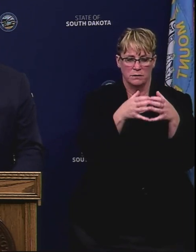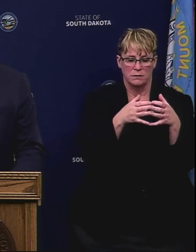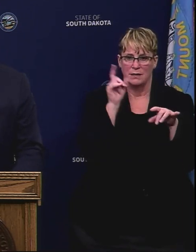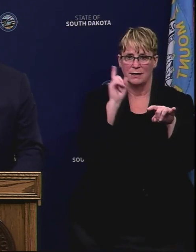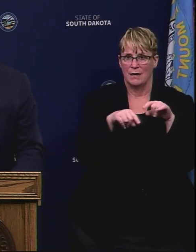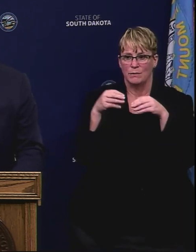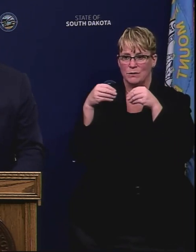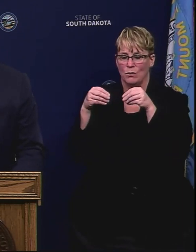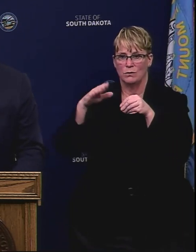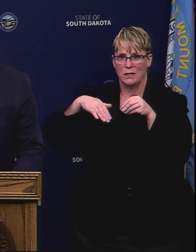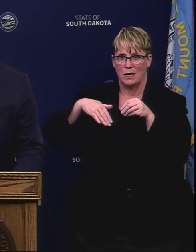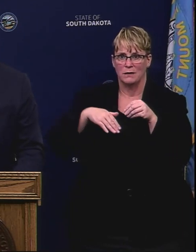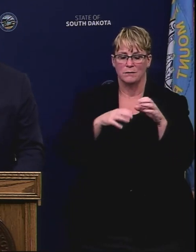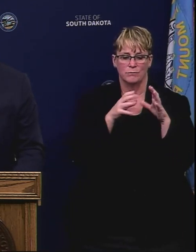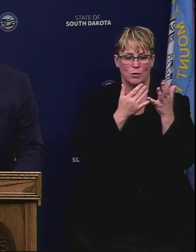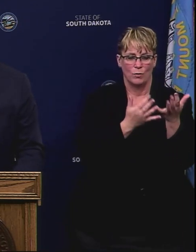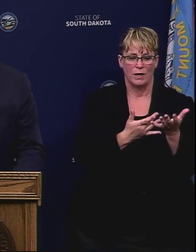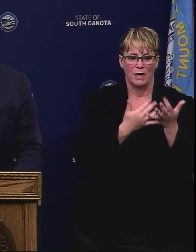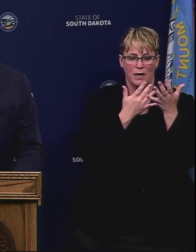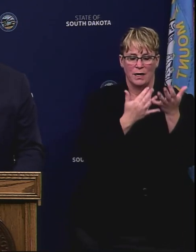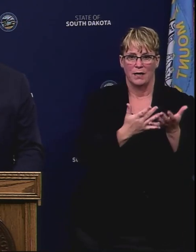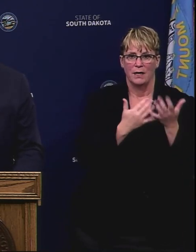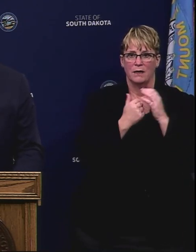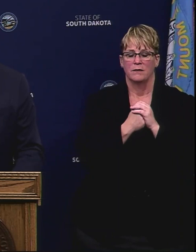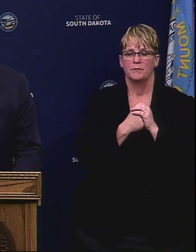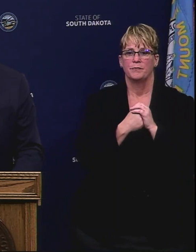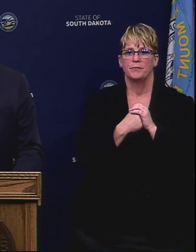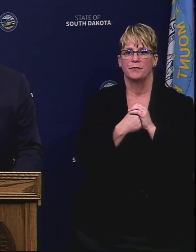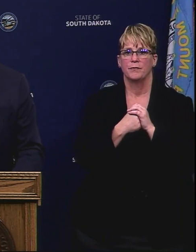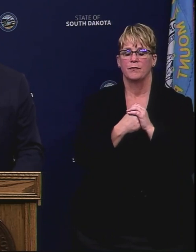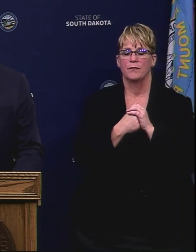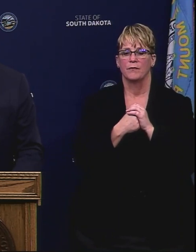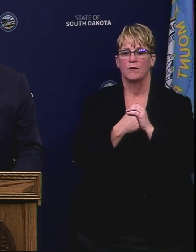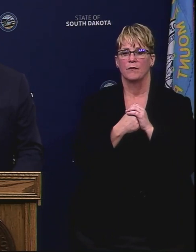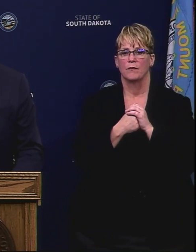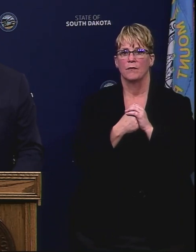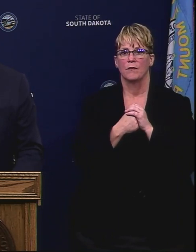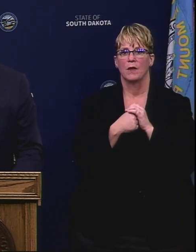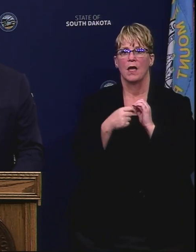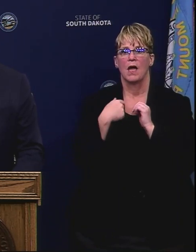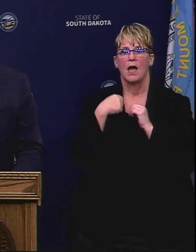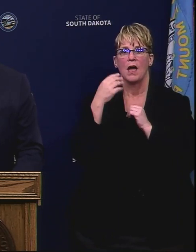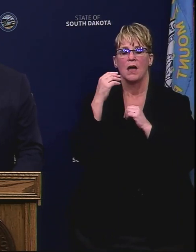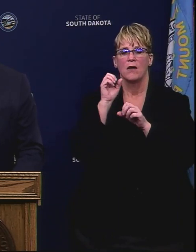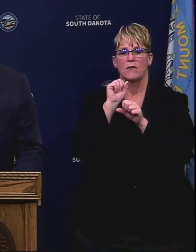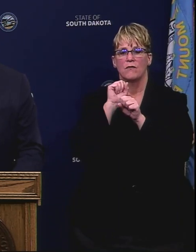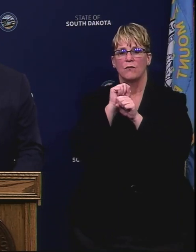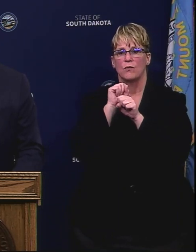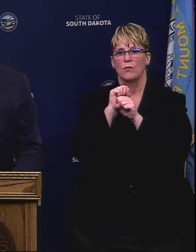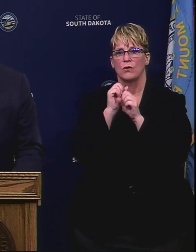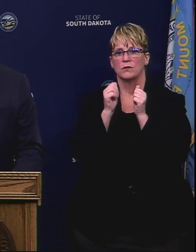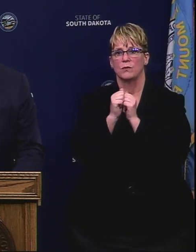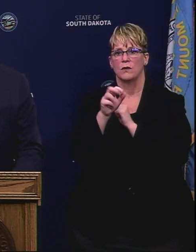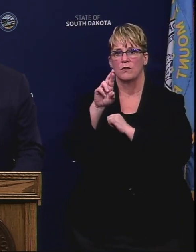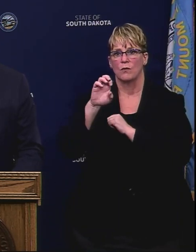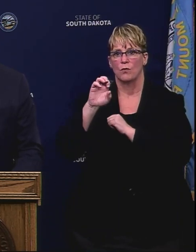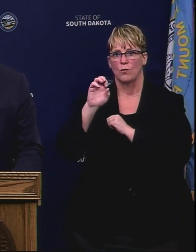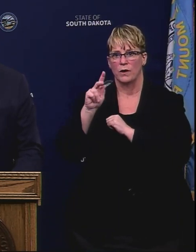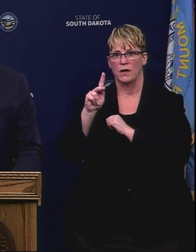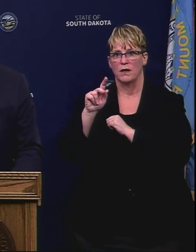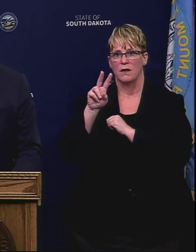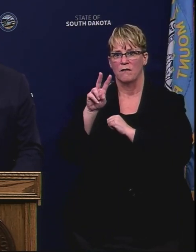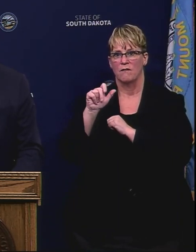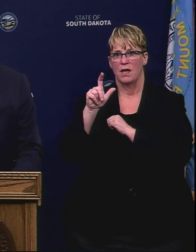as the governor mentioned the last several weeks I've worked with Rick Valerie and with Dr.